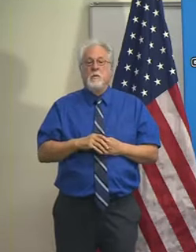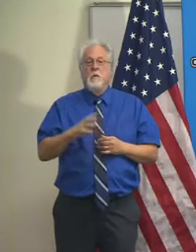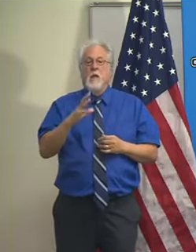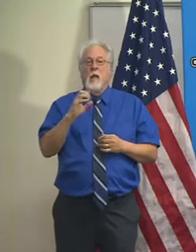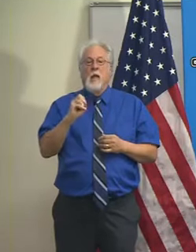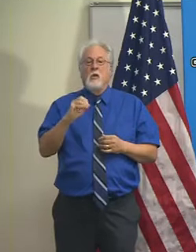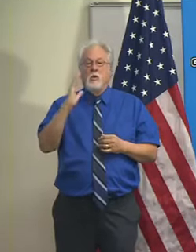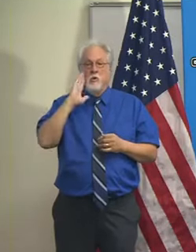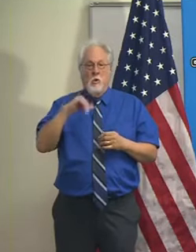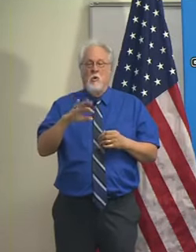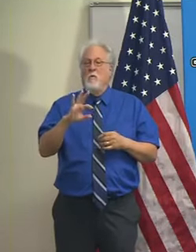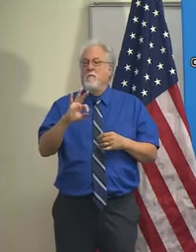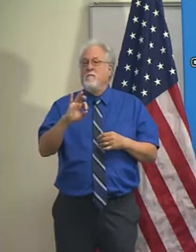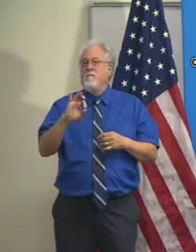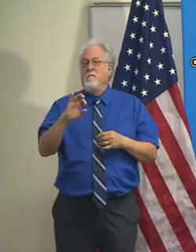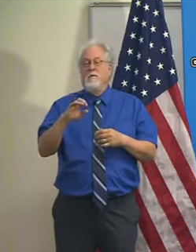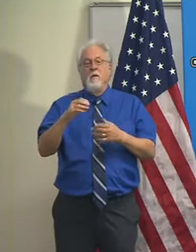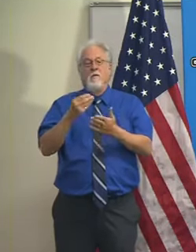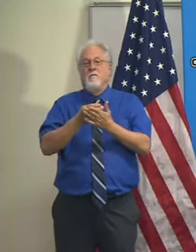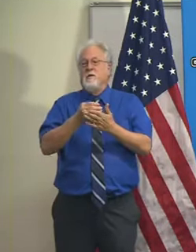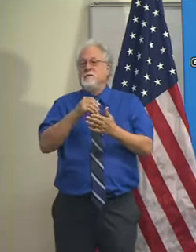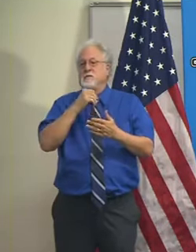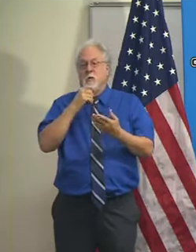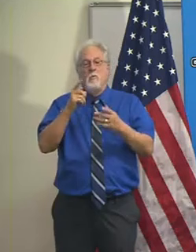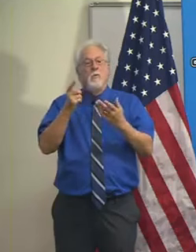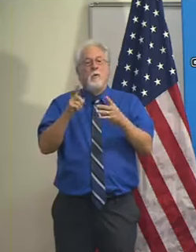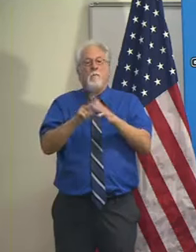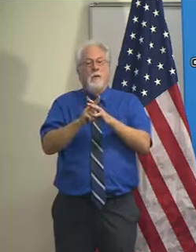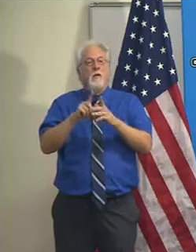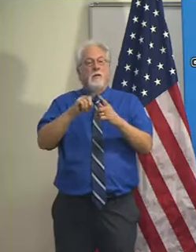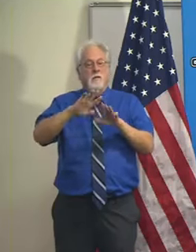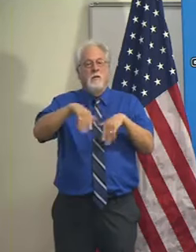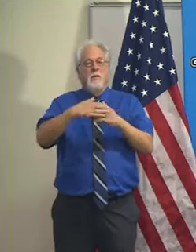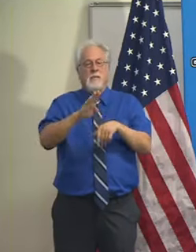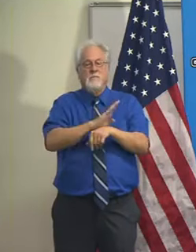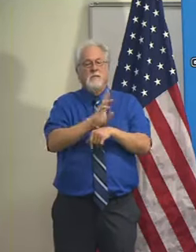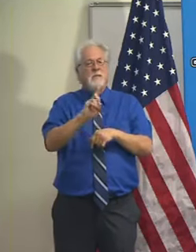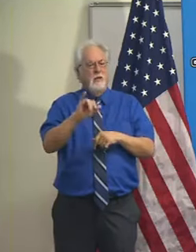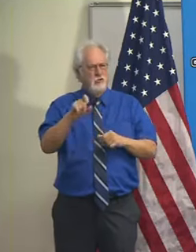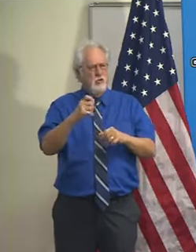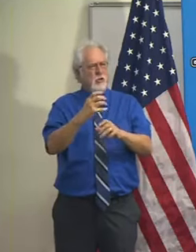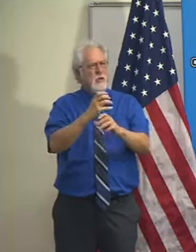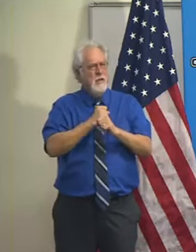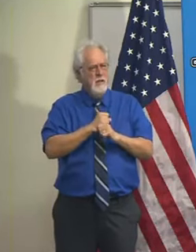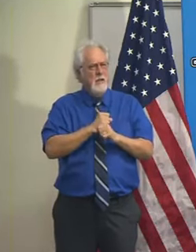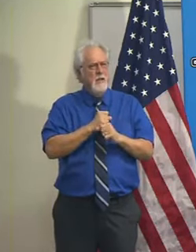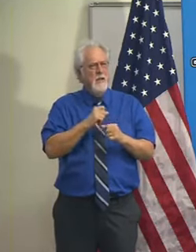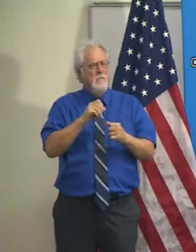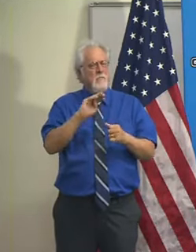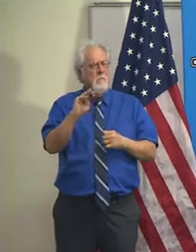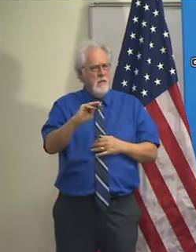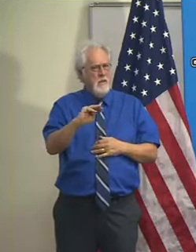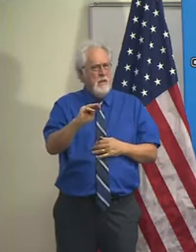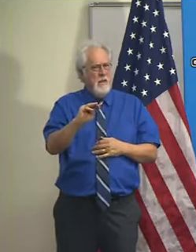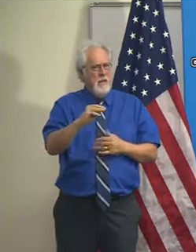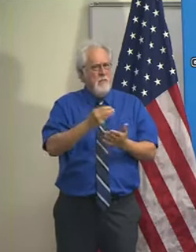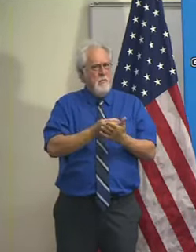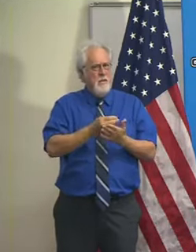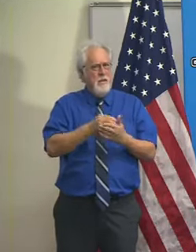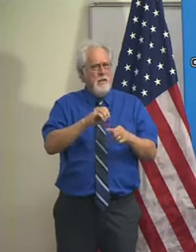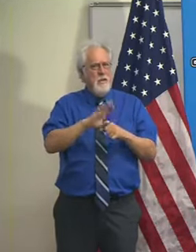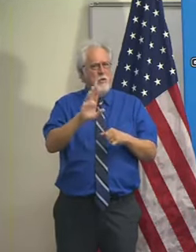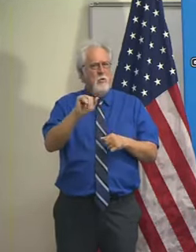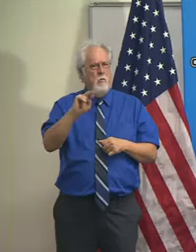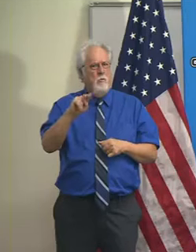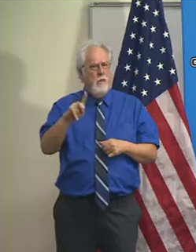You know that funds don't appear until the next business day, and so those funds should start showing up in people's accounts on Monday. We have